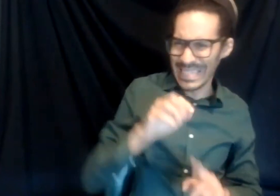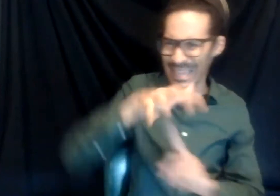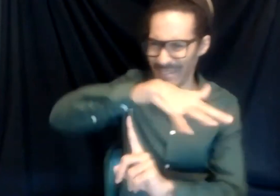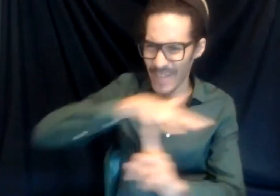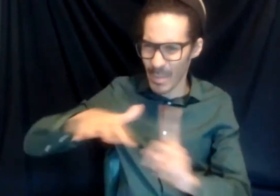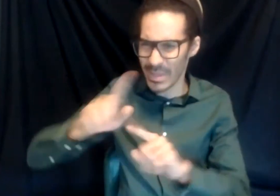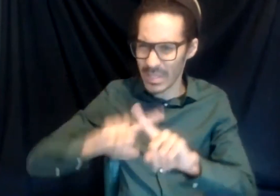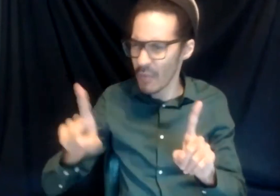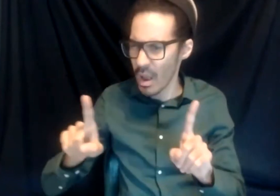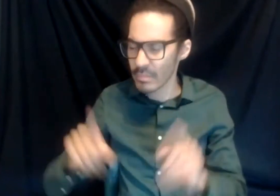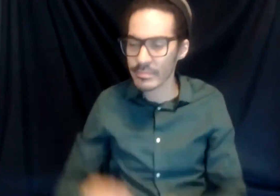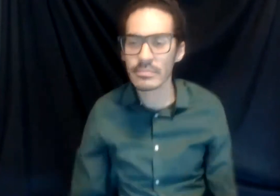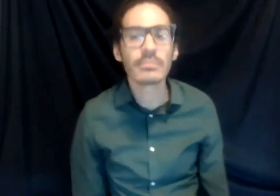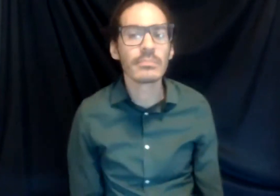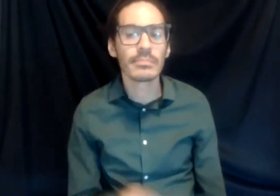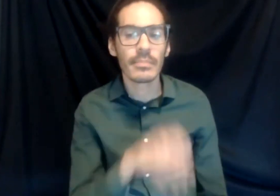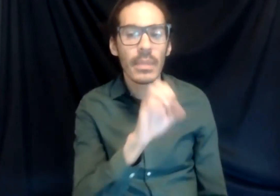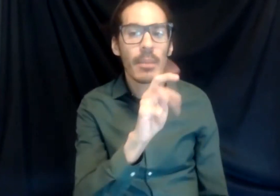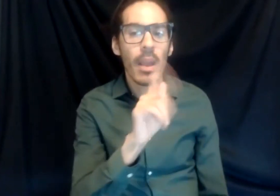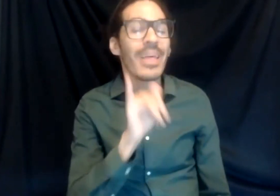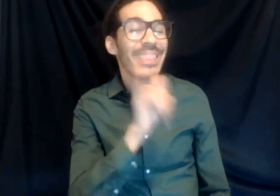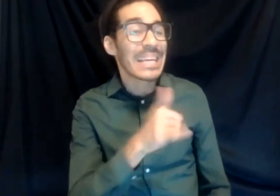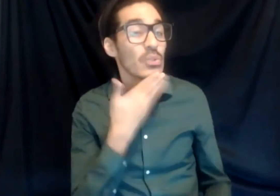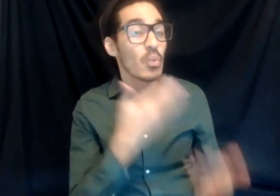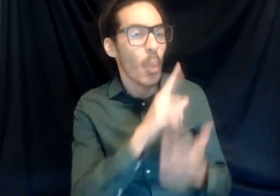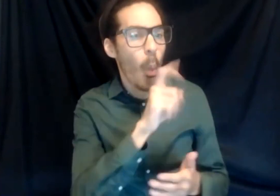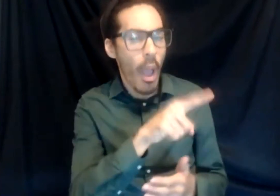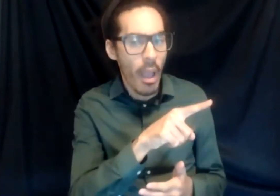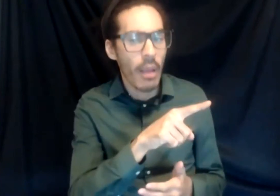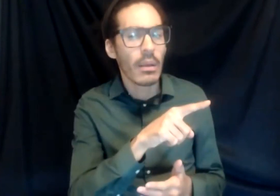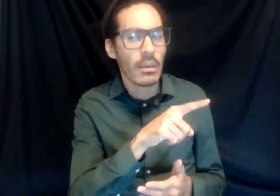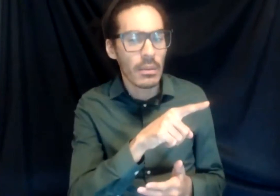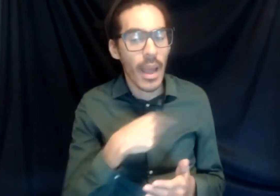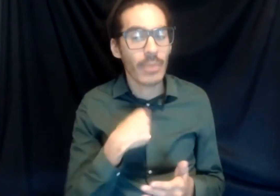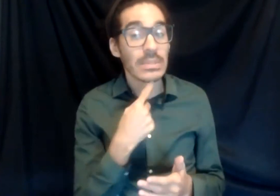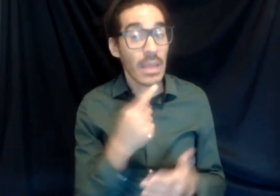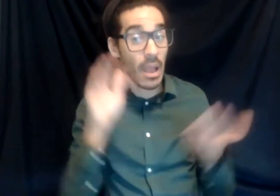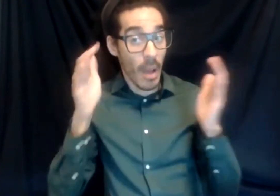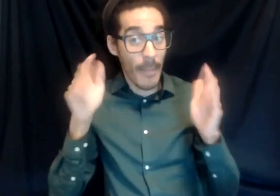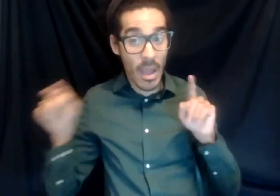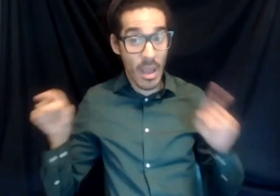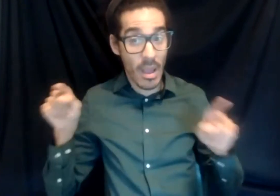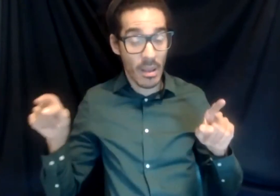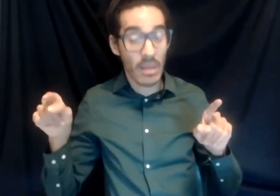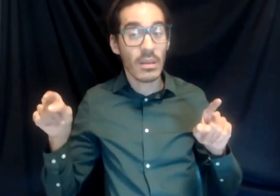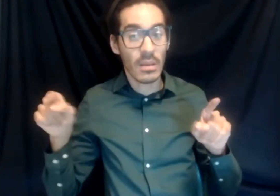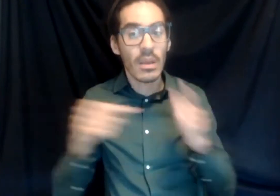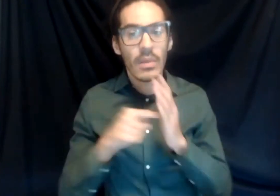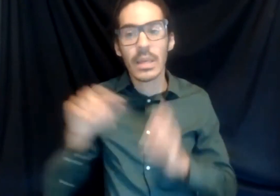That's a very good question. I would say that in comparison, for example, Nigeria has a very formal